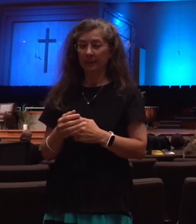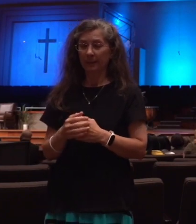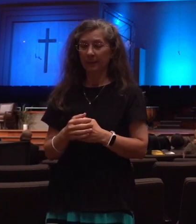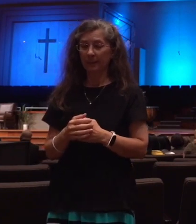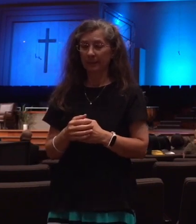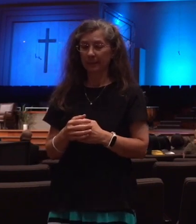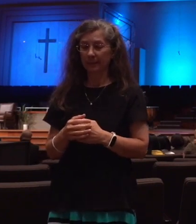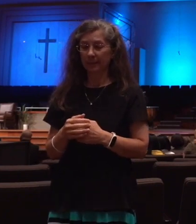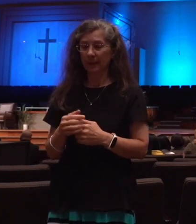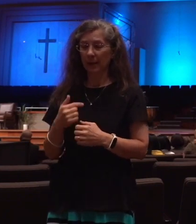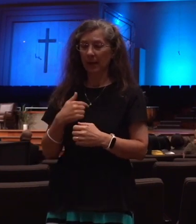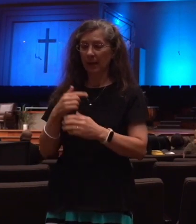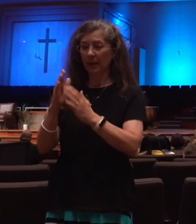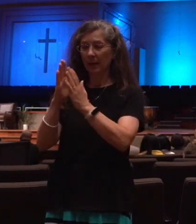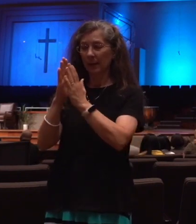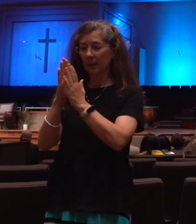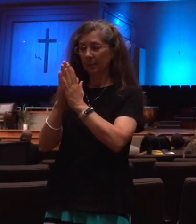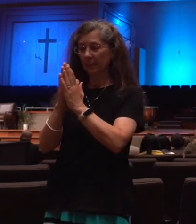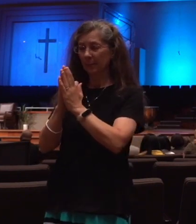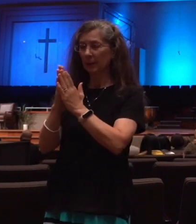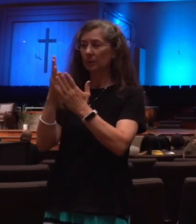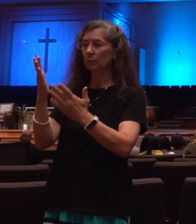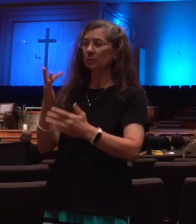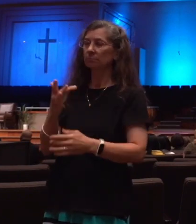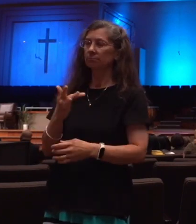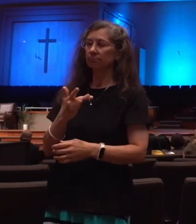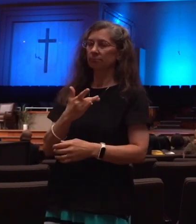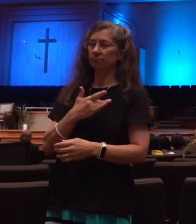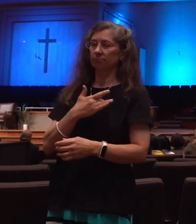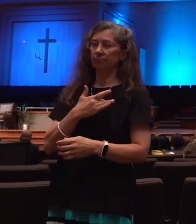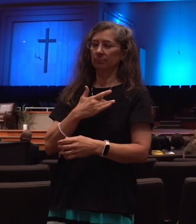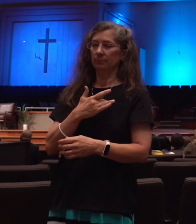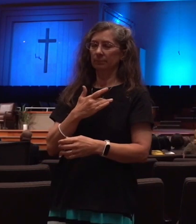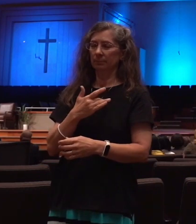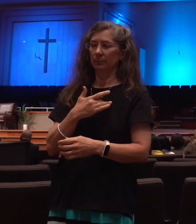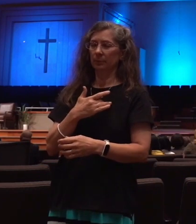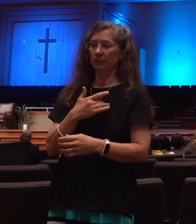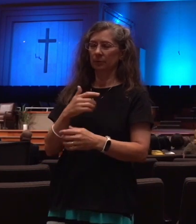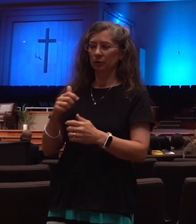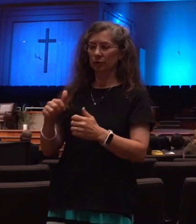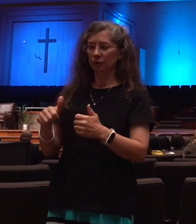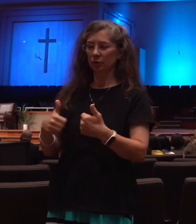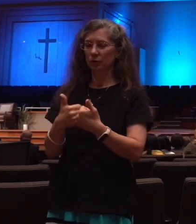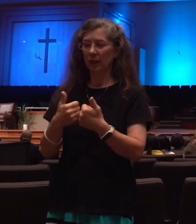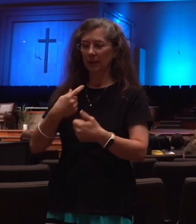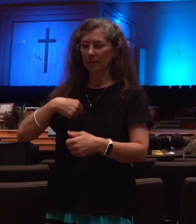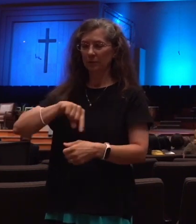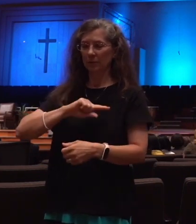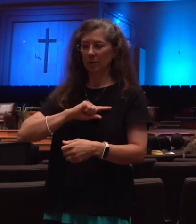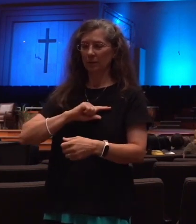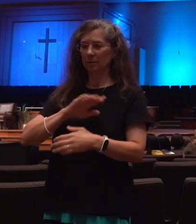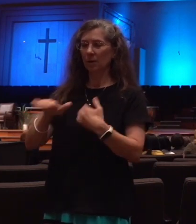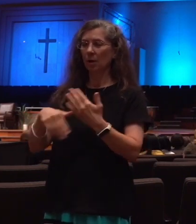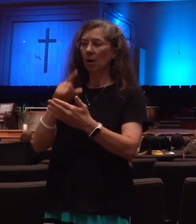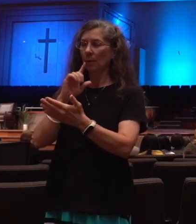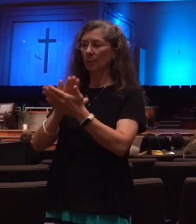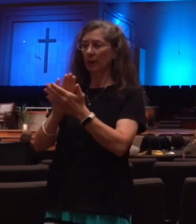And I pray you'd speak to our hearts and challenge us, and we'll give you the praise for it in Jesus' name.